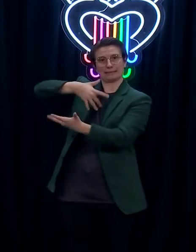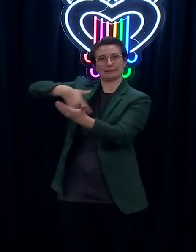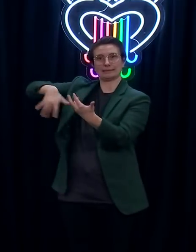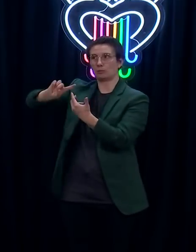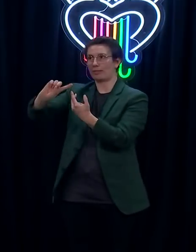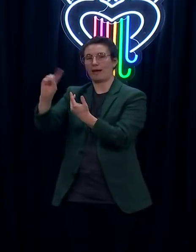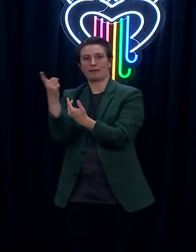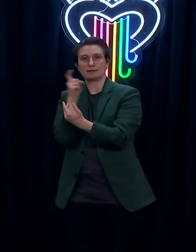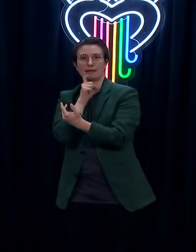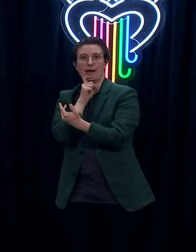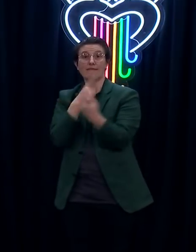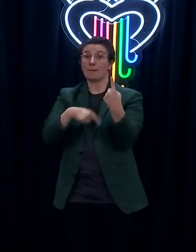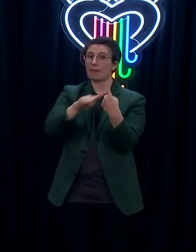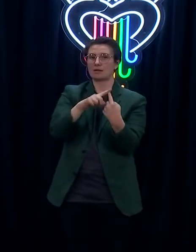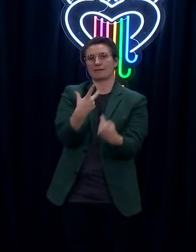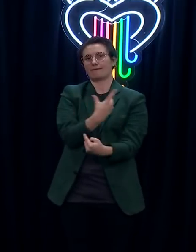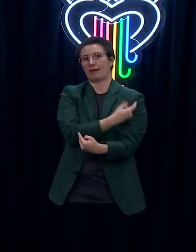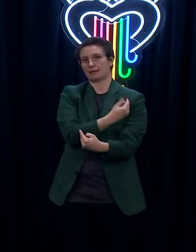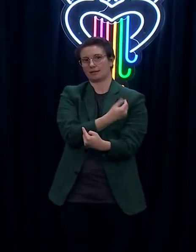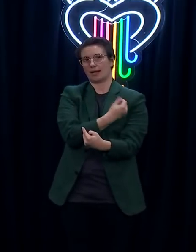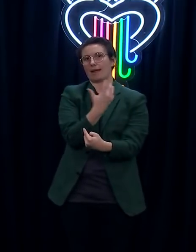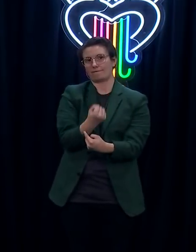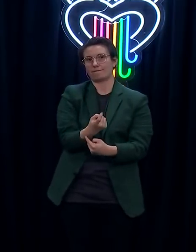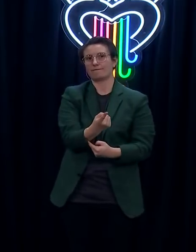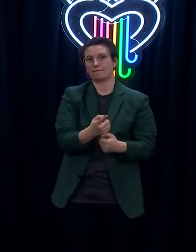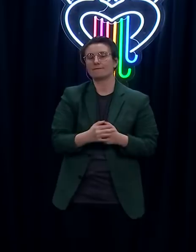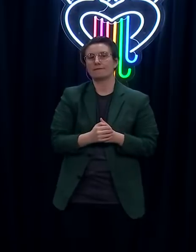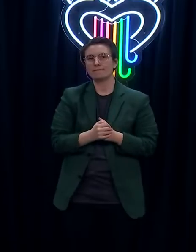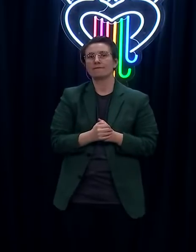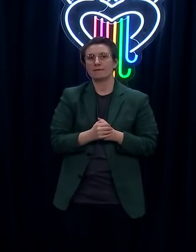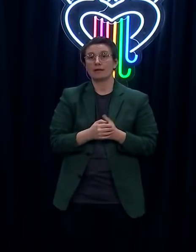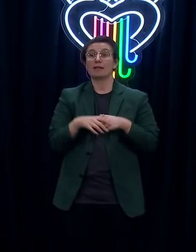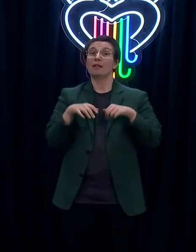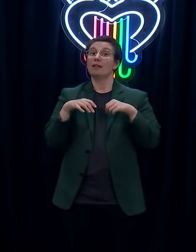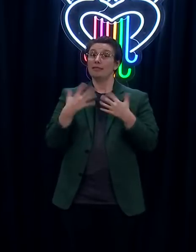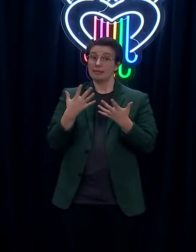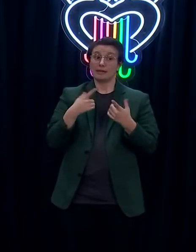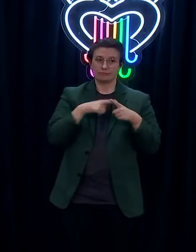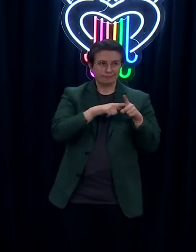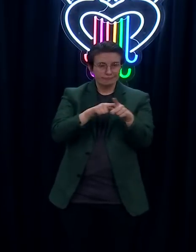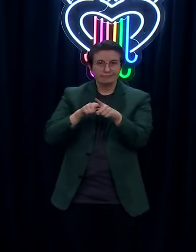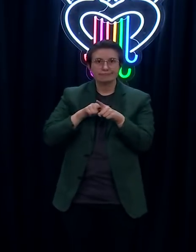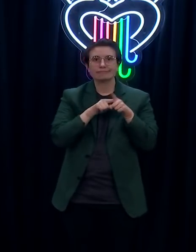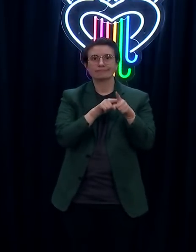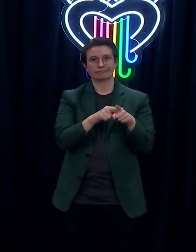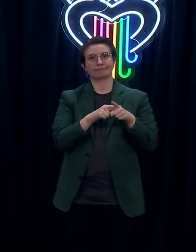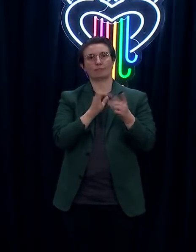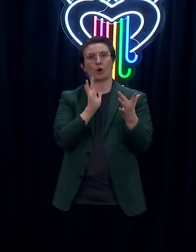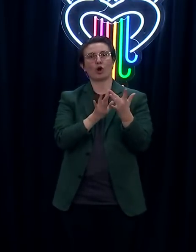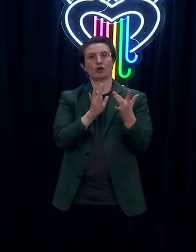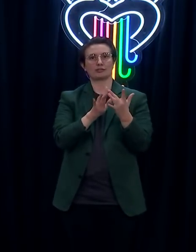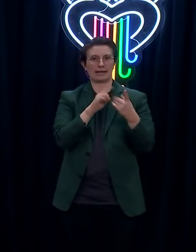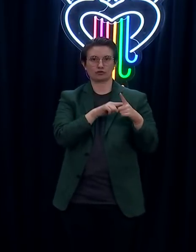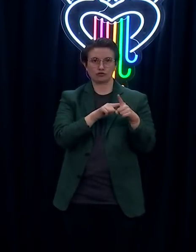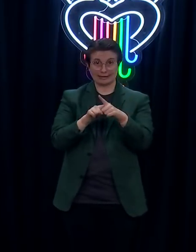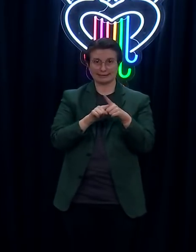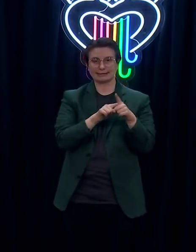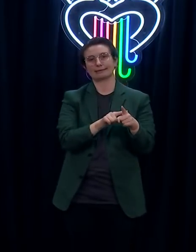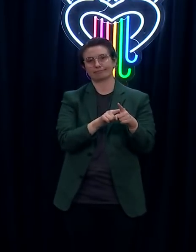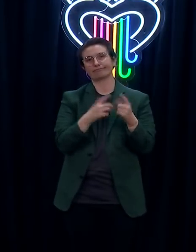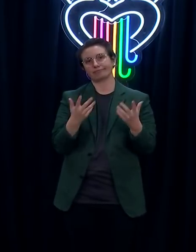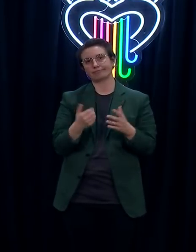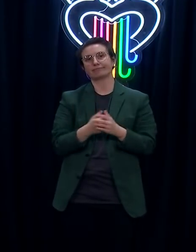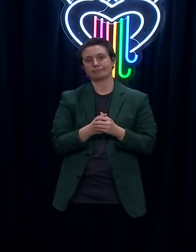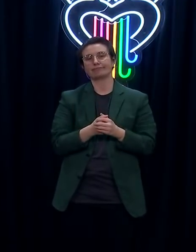AFS worked with corrections on contact tracing and it may be the case that some of the symptom onsets may have been discovered at that point. I can't answer that for sure.